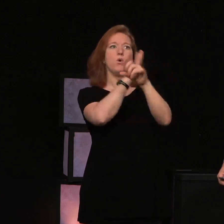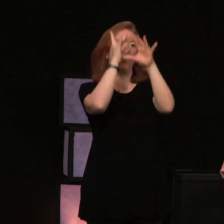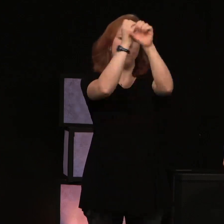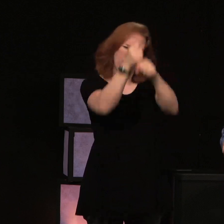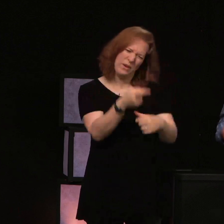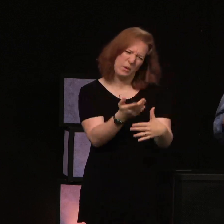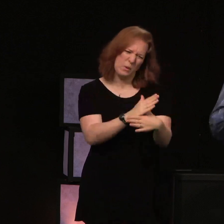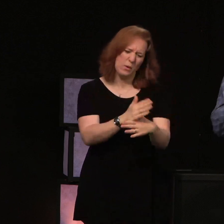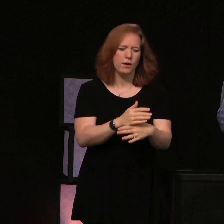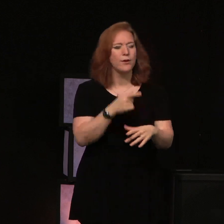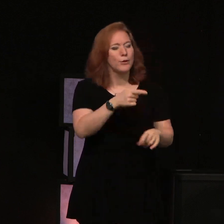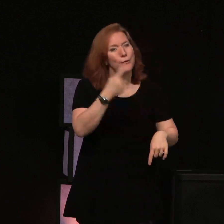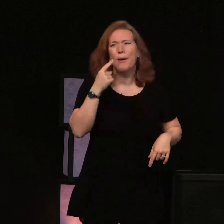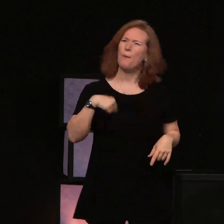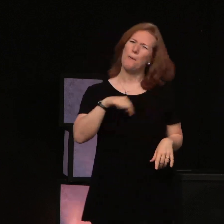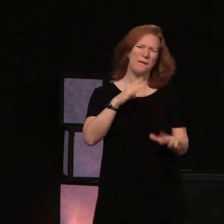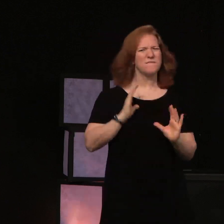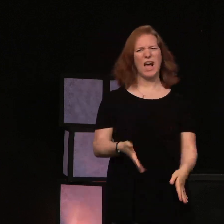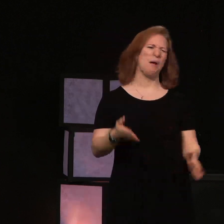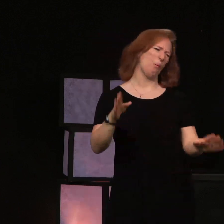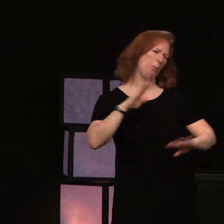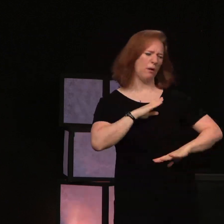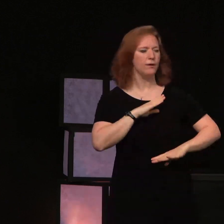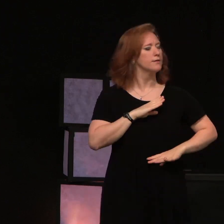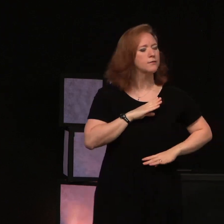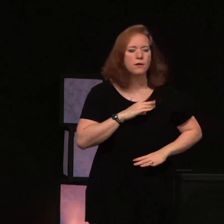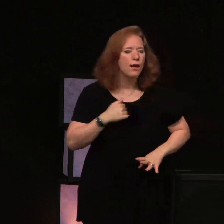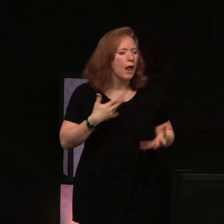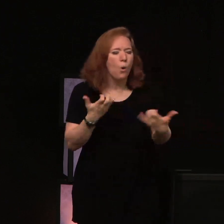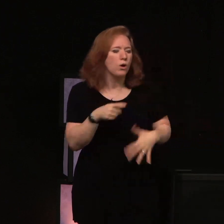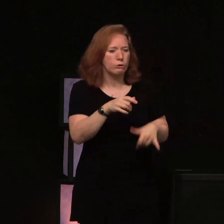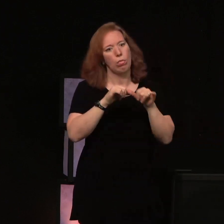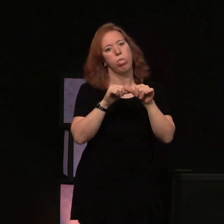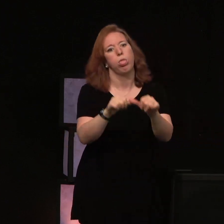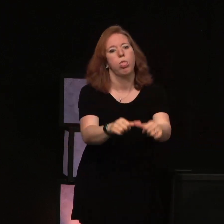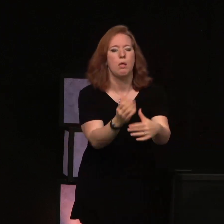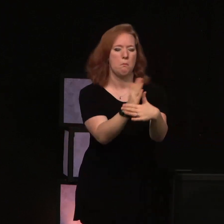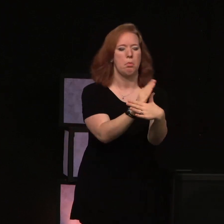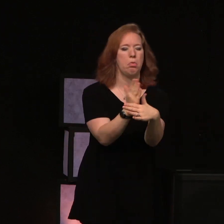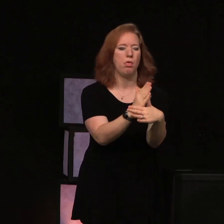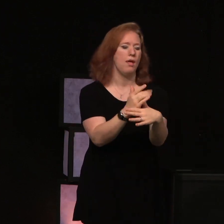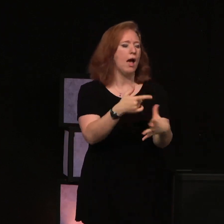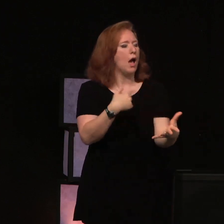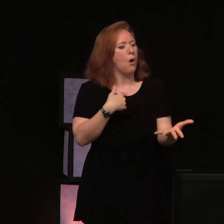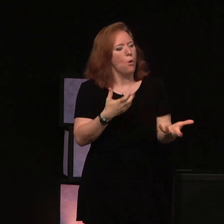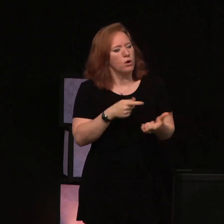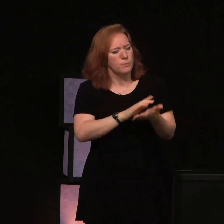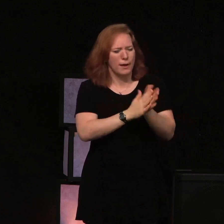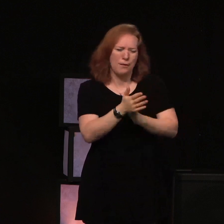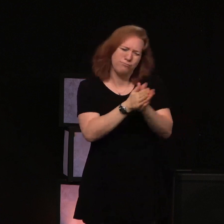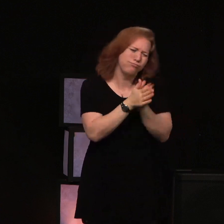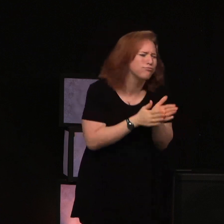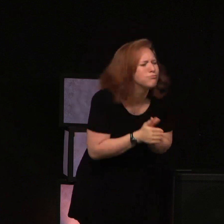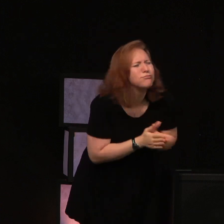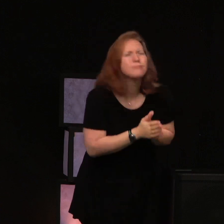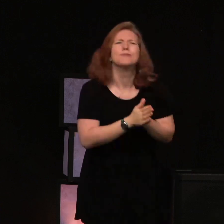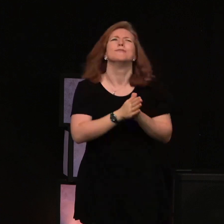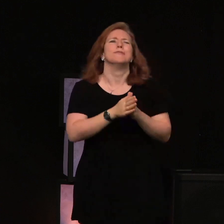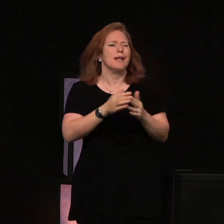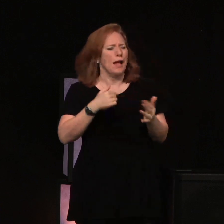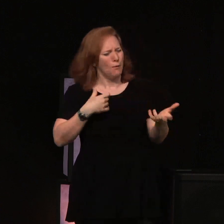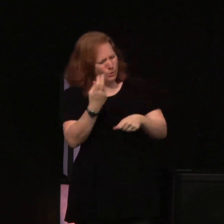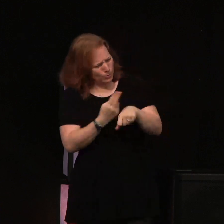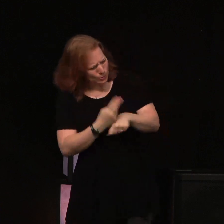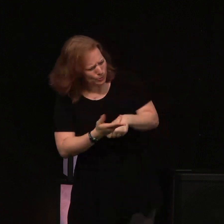Everything's roses. But I'm here to tell you, you're lukewarm. And I don't want you to be lukewarm. I want you to be passionate. I want you to be useful.